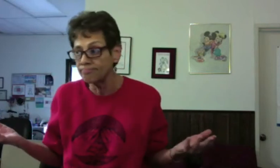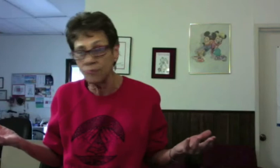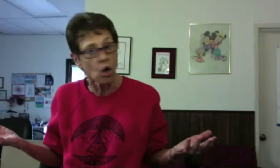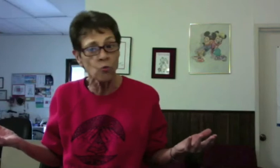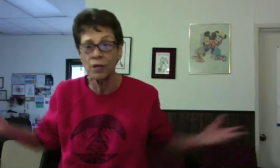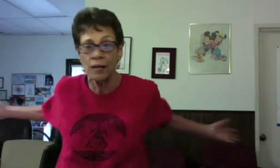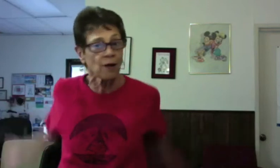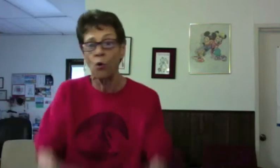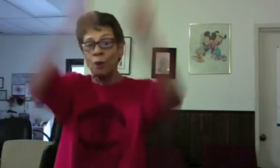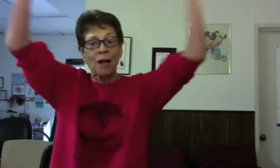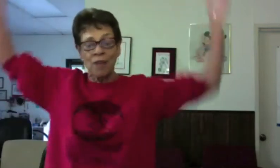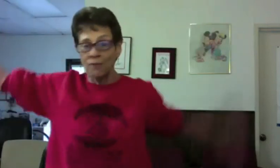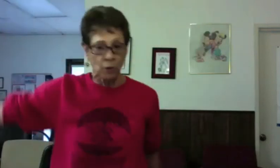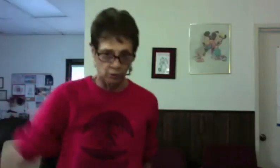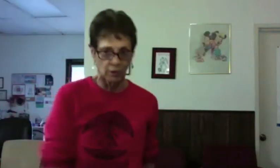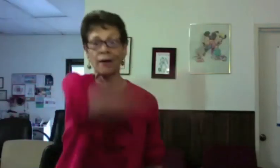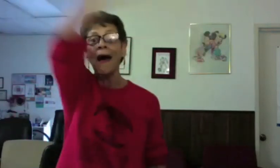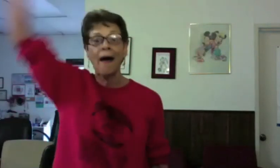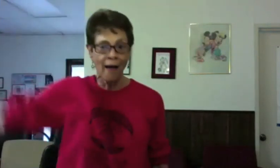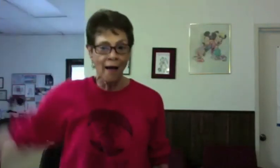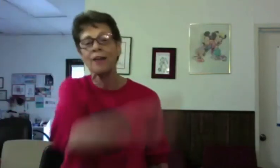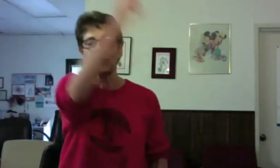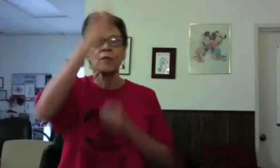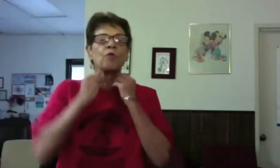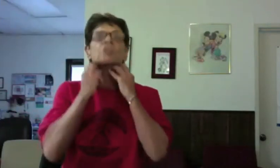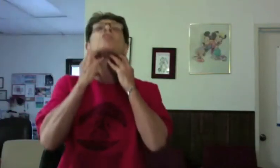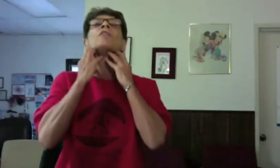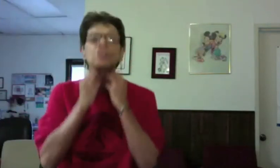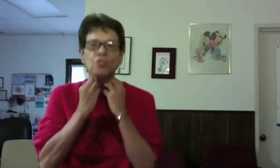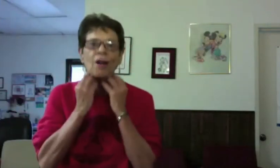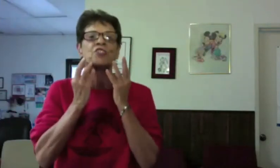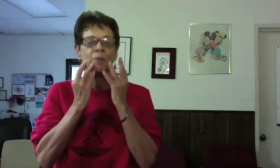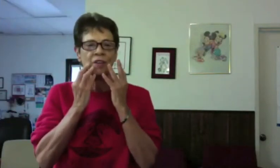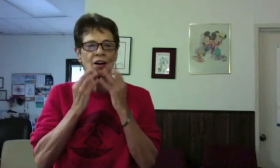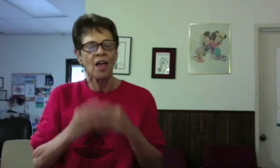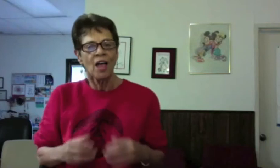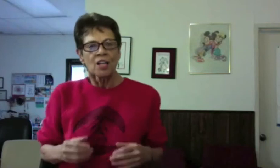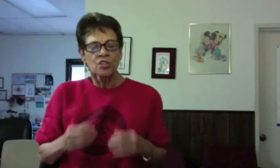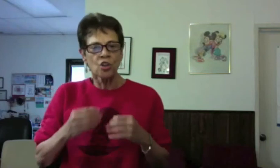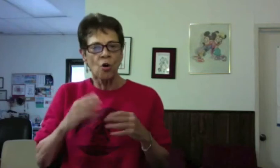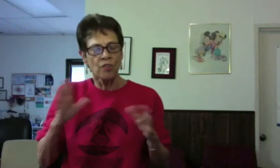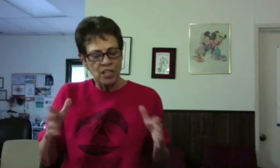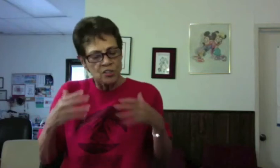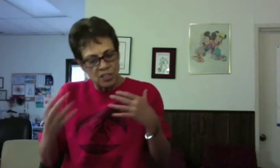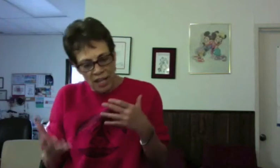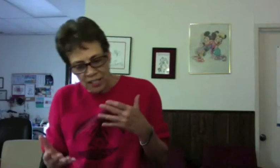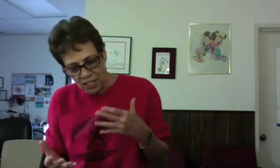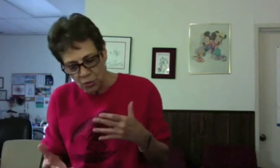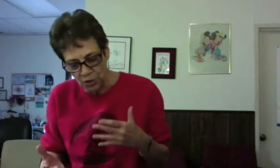No, not if I'm warmed up. Not if I'm like, ah, you know, the voice is already stretched up there. So, the thing is to take it easy when you